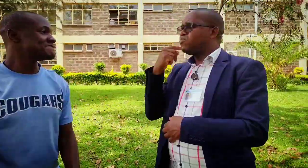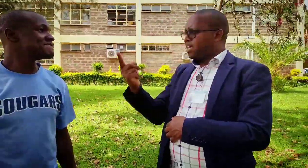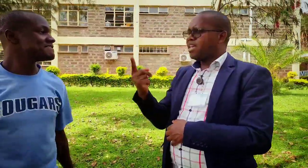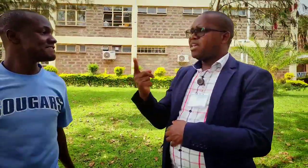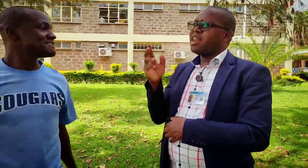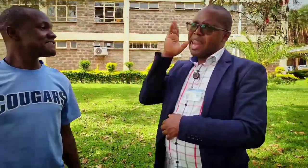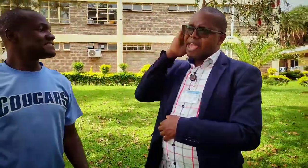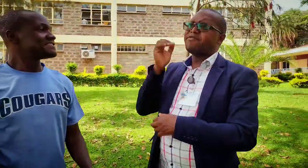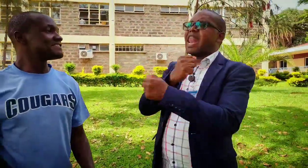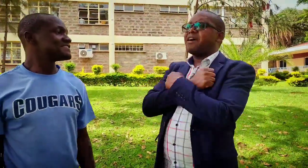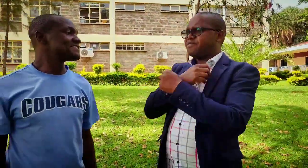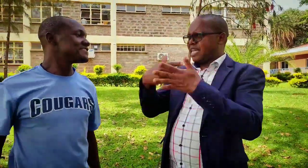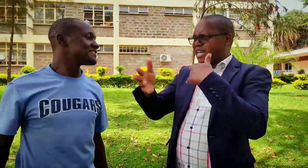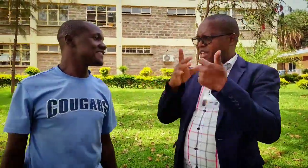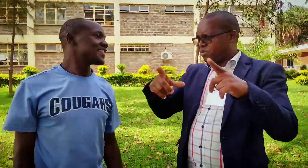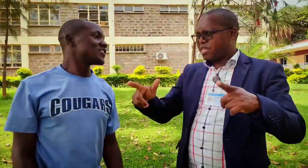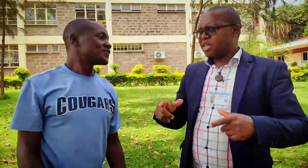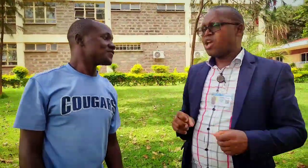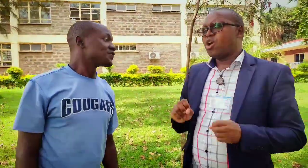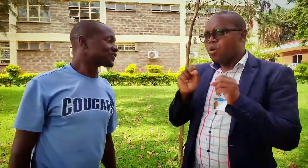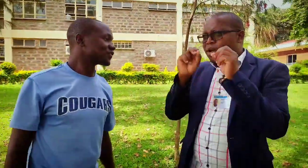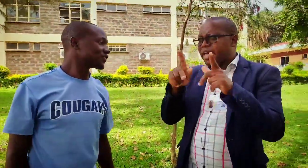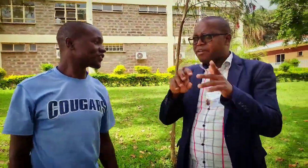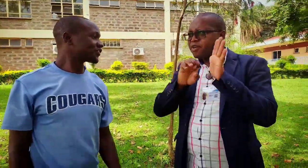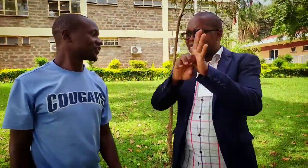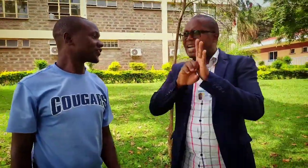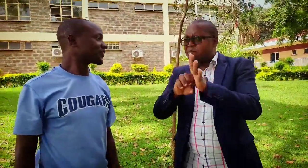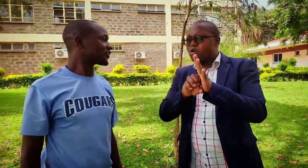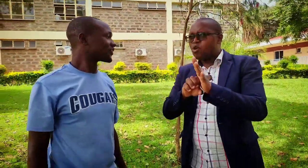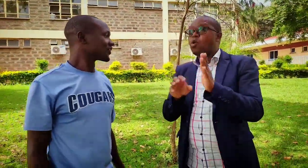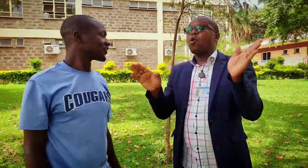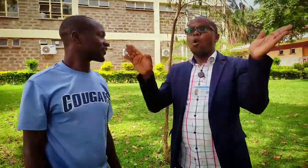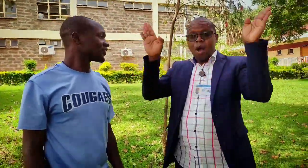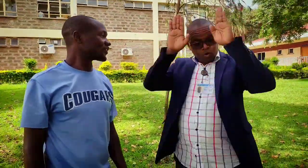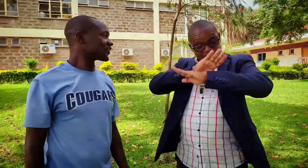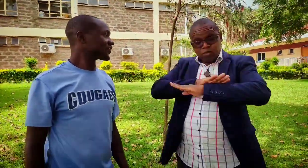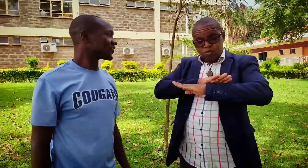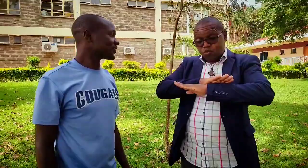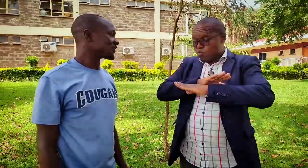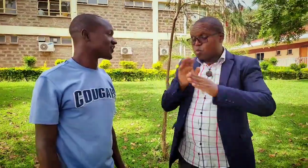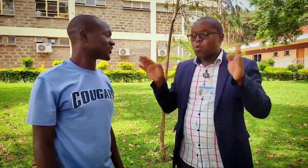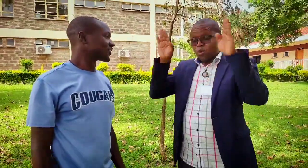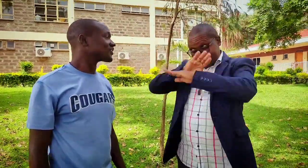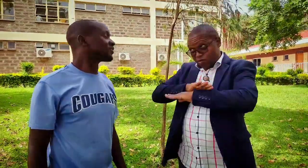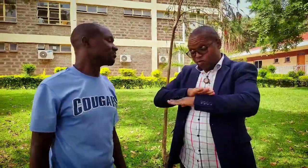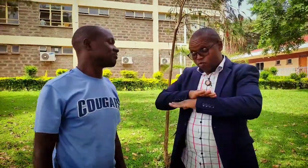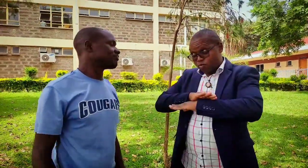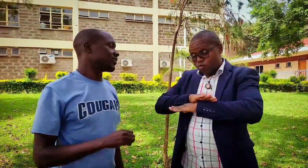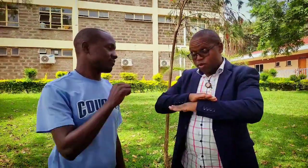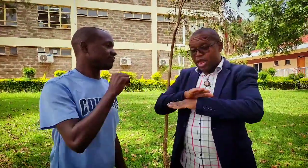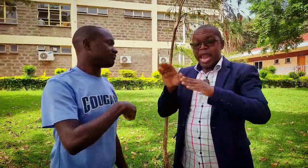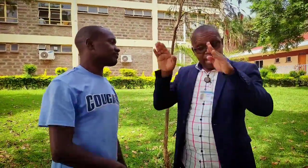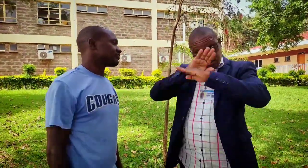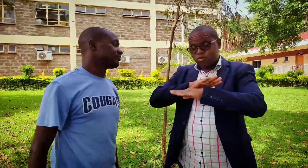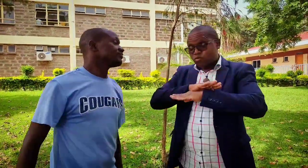kevin is telling that he loves sign language for example at night at night